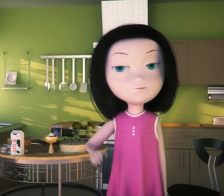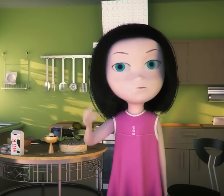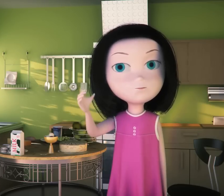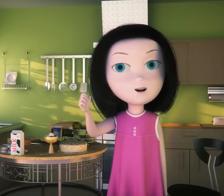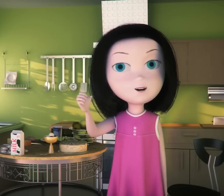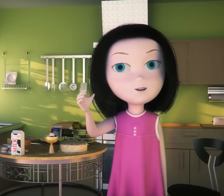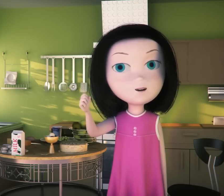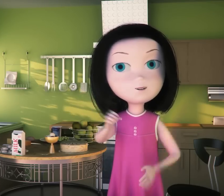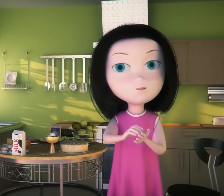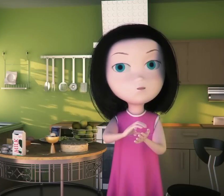Milk and cookies